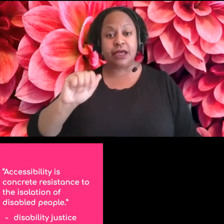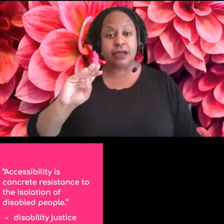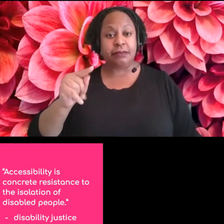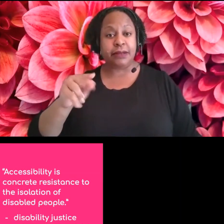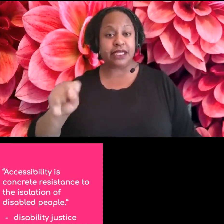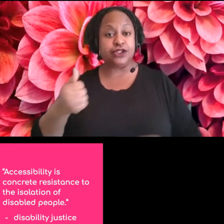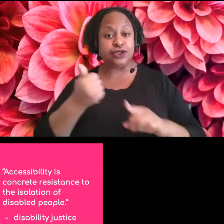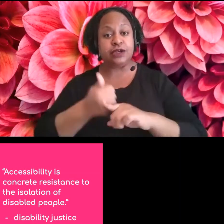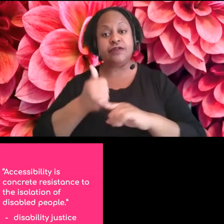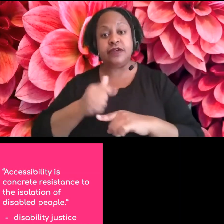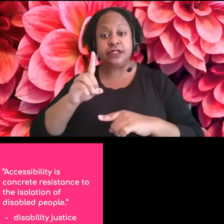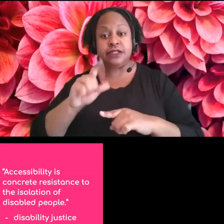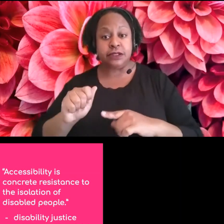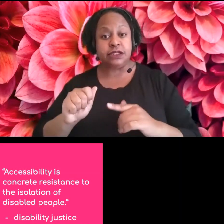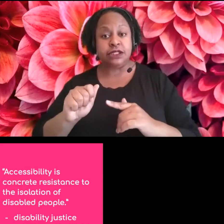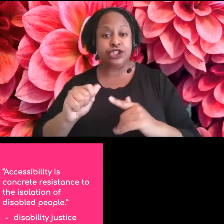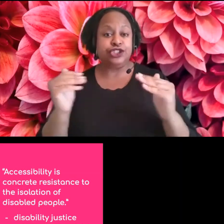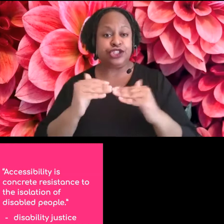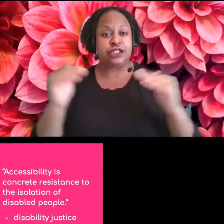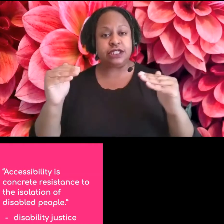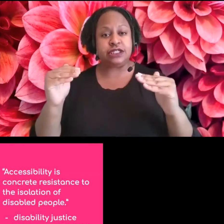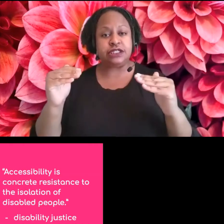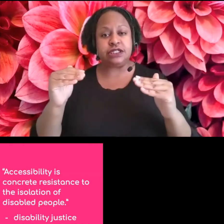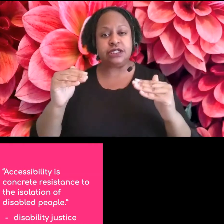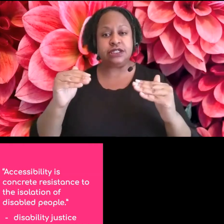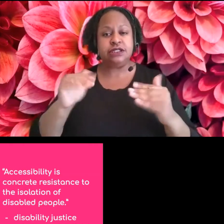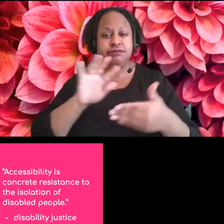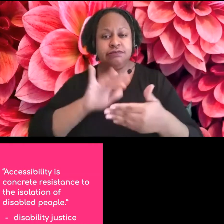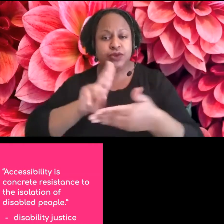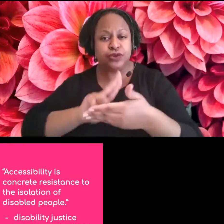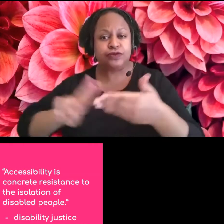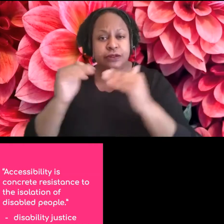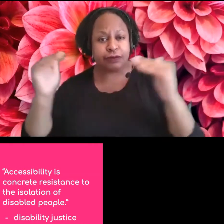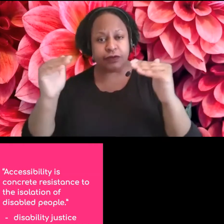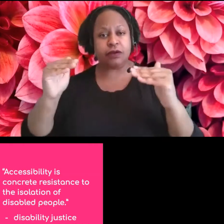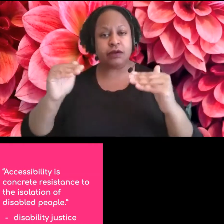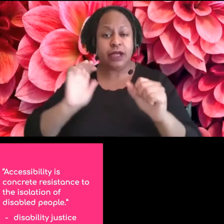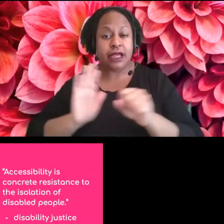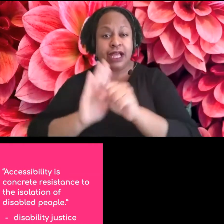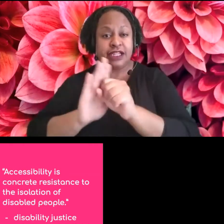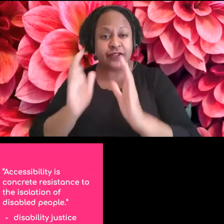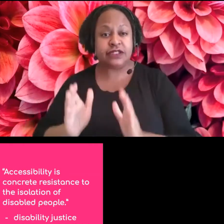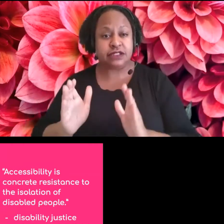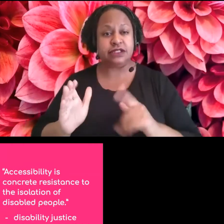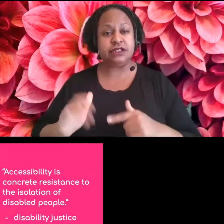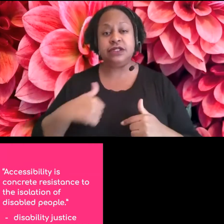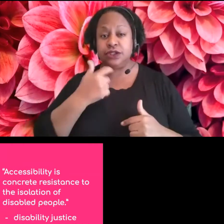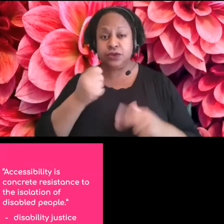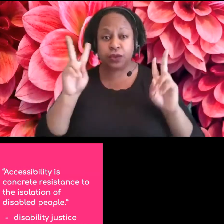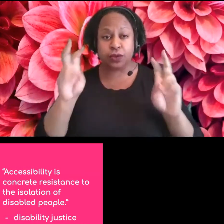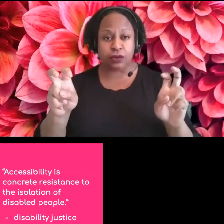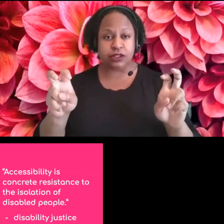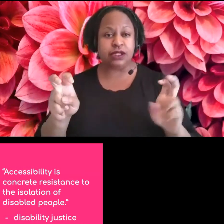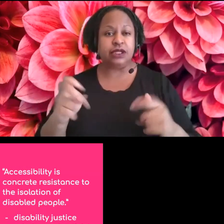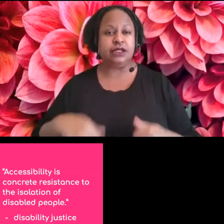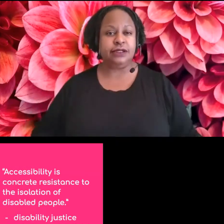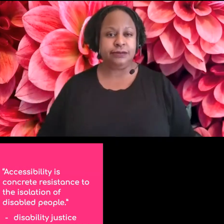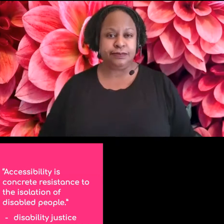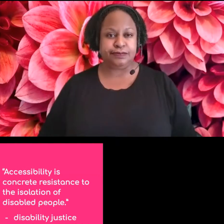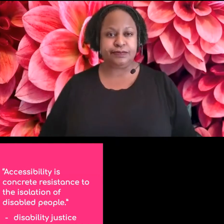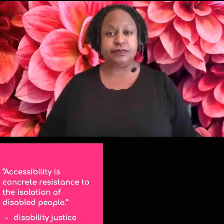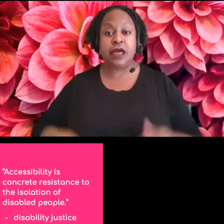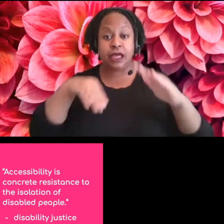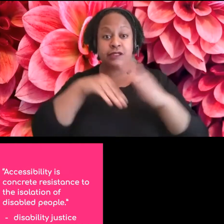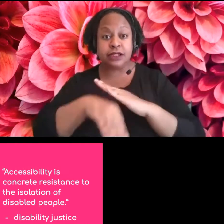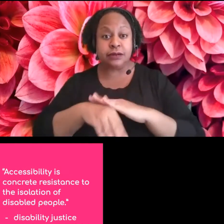most favorite way, which is accessibility is concrete resistance to the isolation of disabled people. I would say